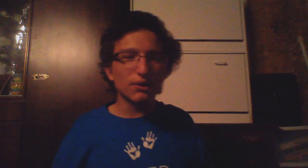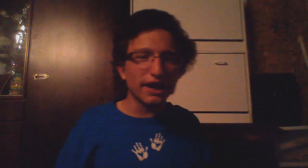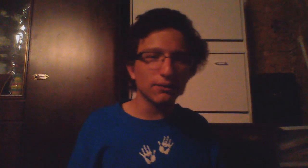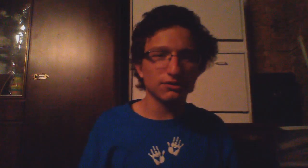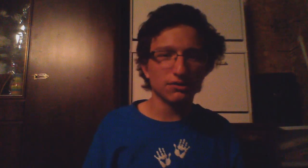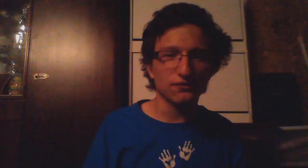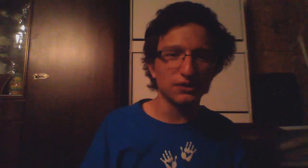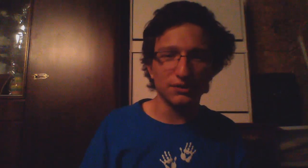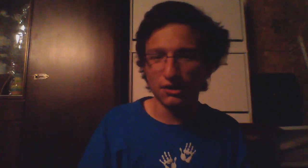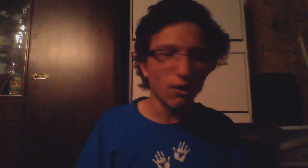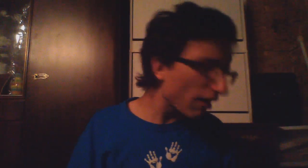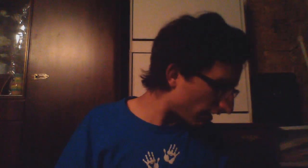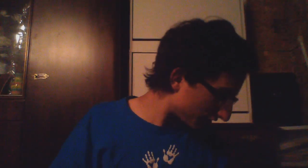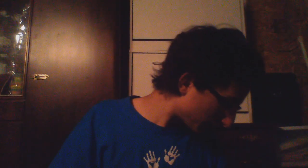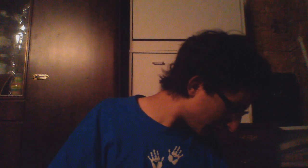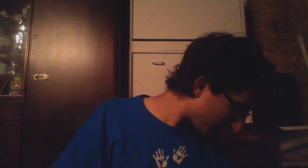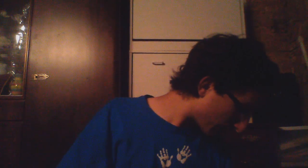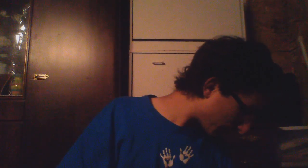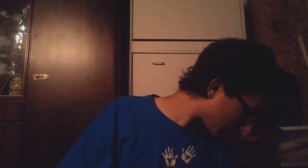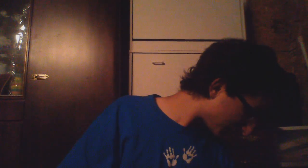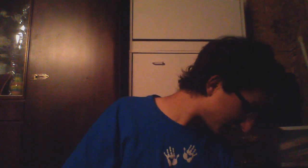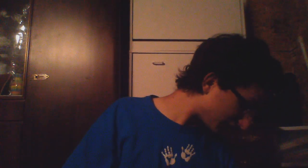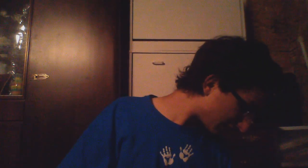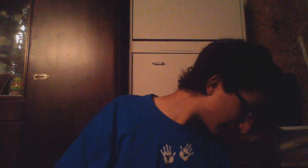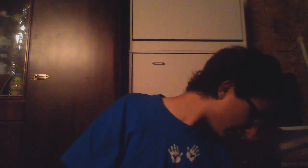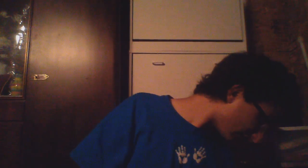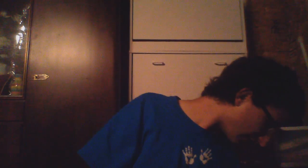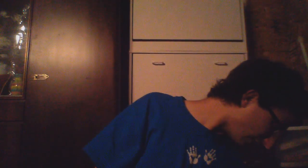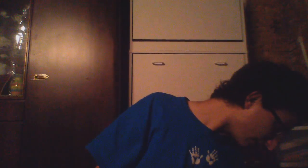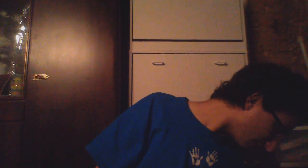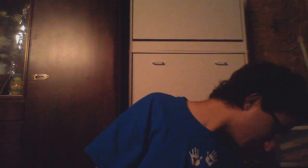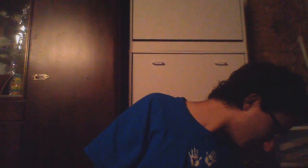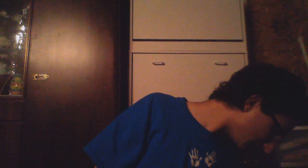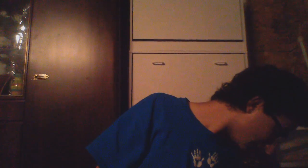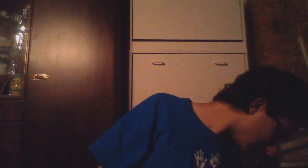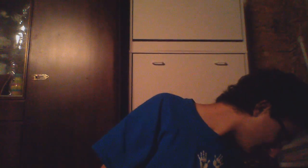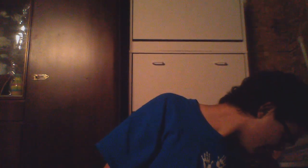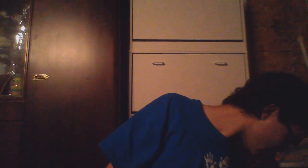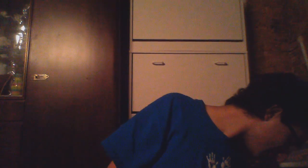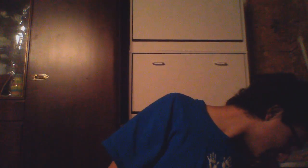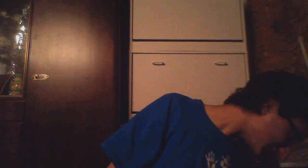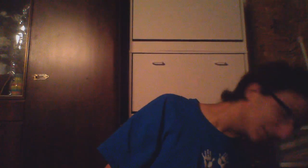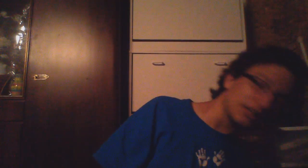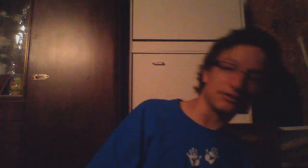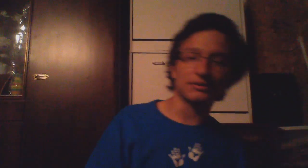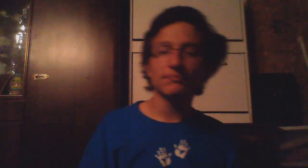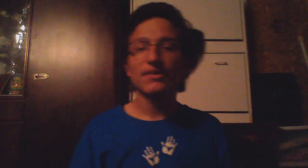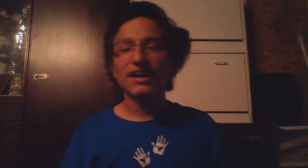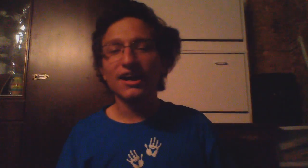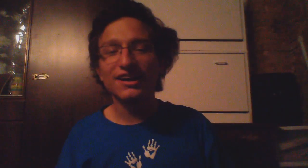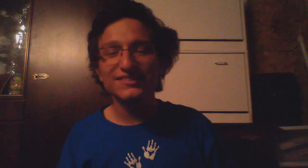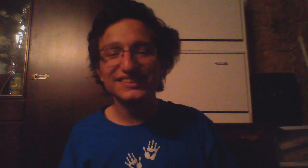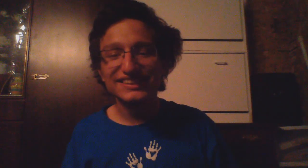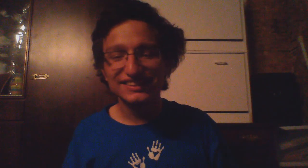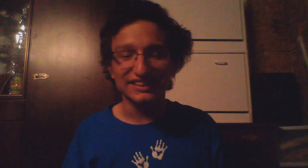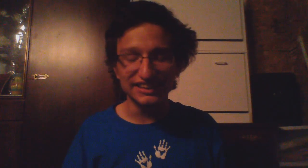out into the field and go ah you're an evil force I don't know um sorry